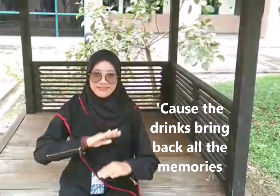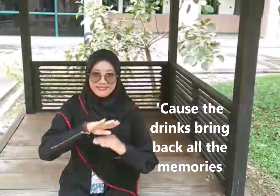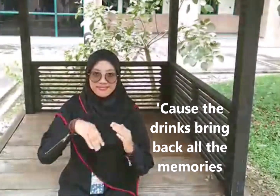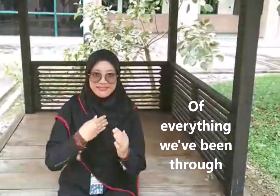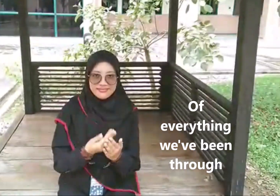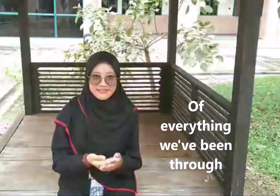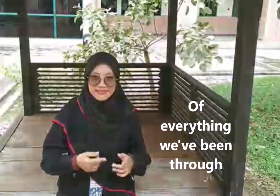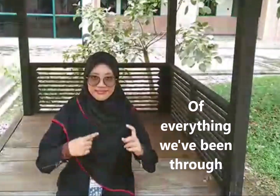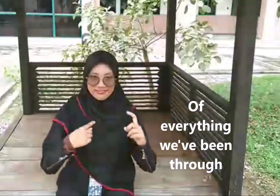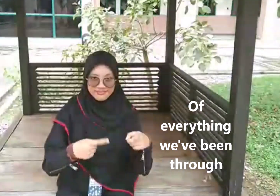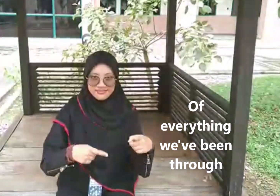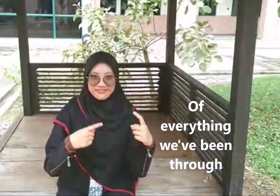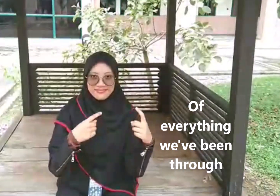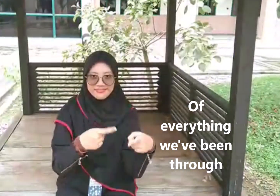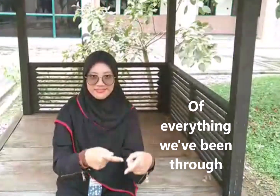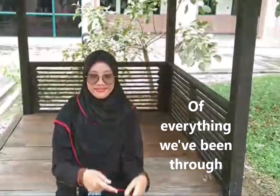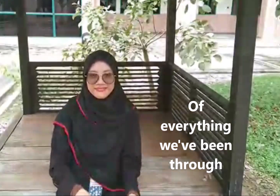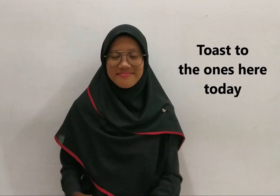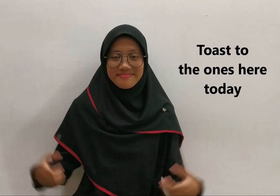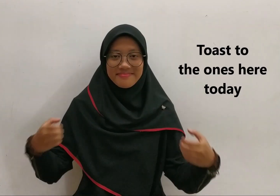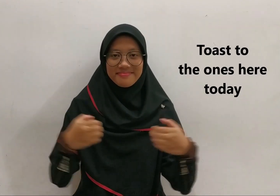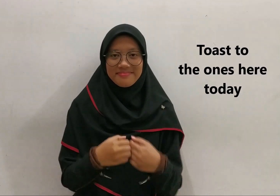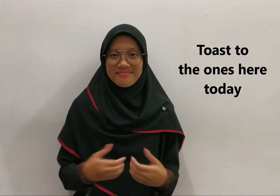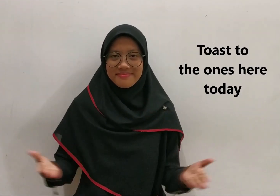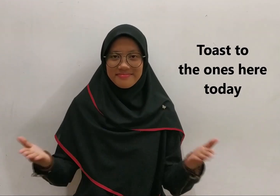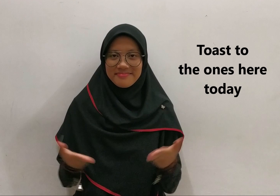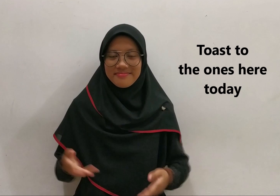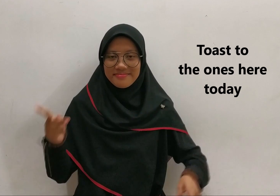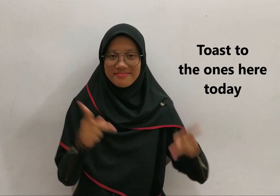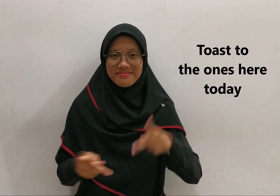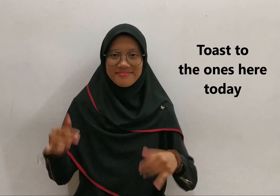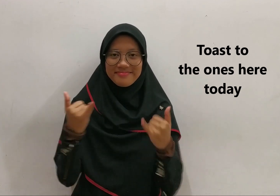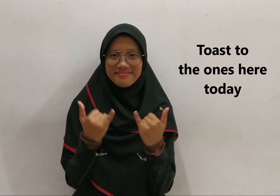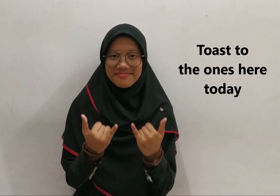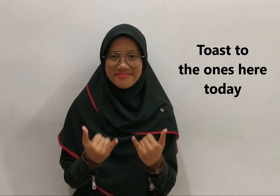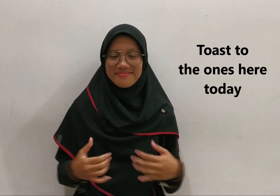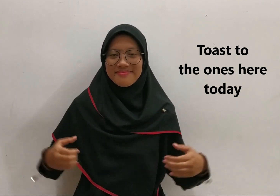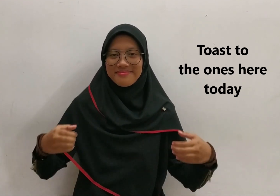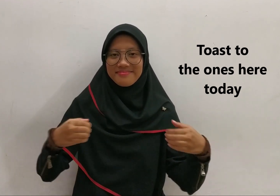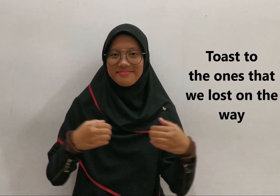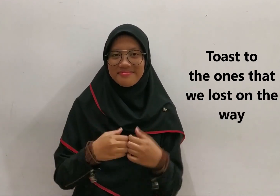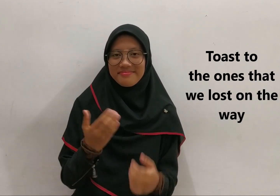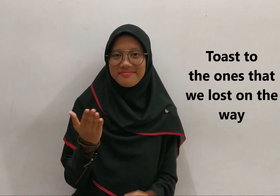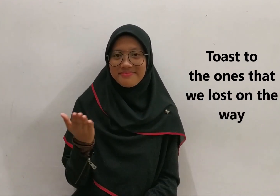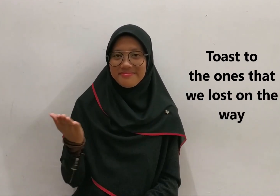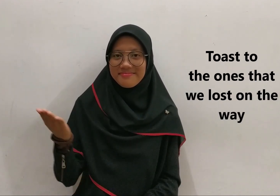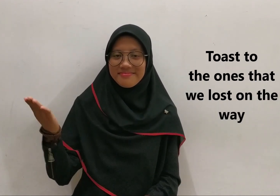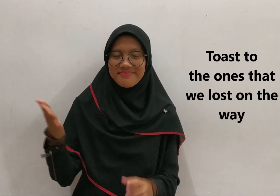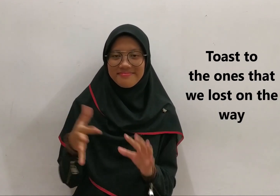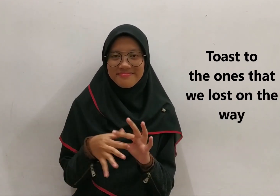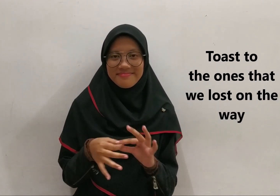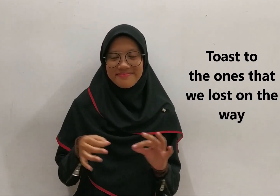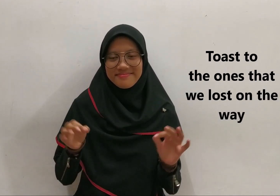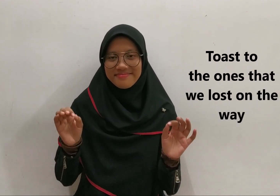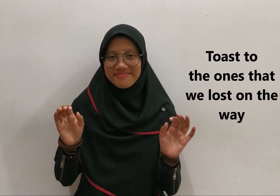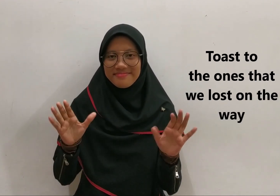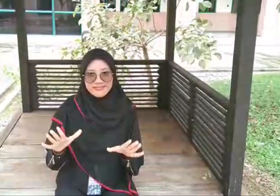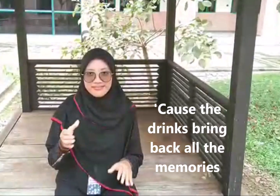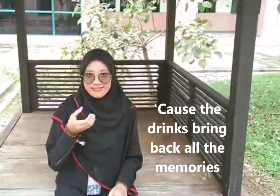Of everything we've been through Toast to the ones that it ain't Toast to the ones that we lost on